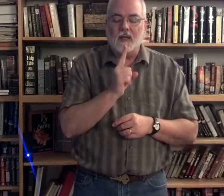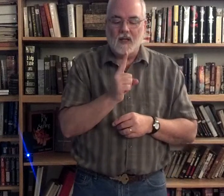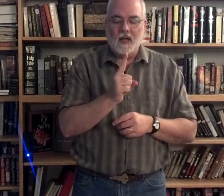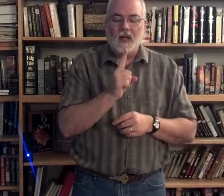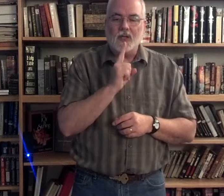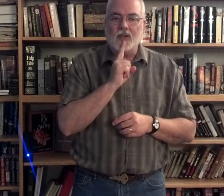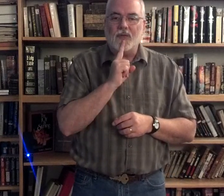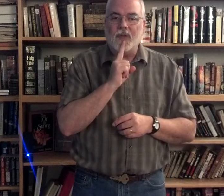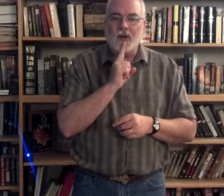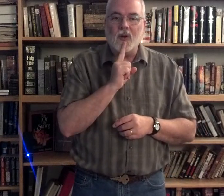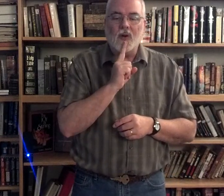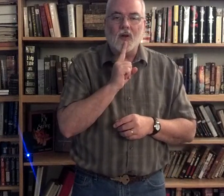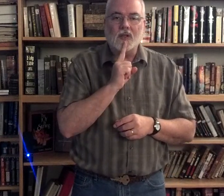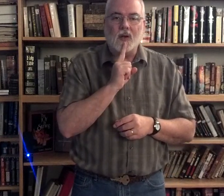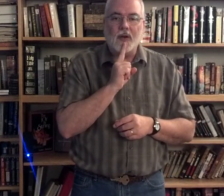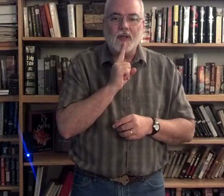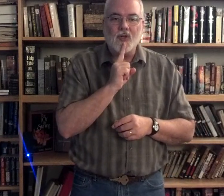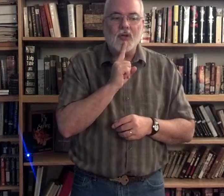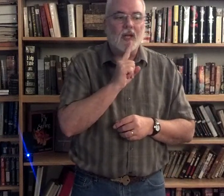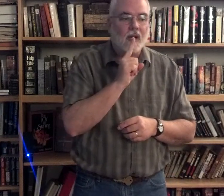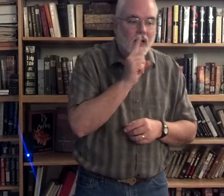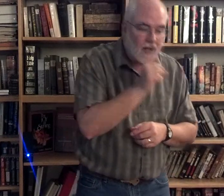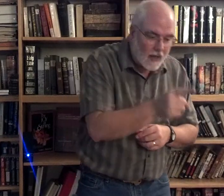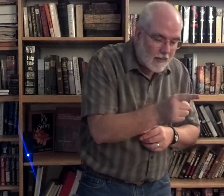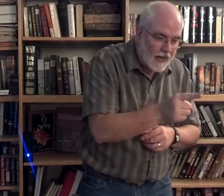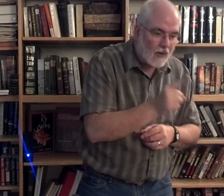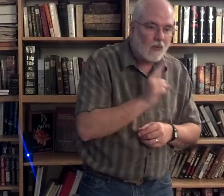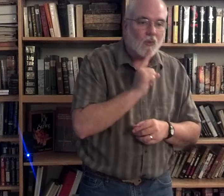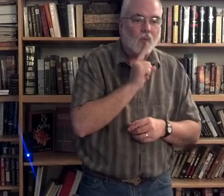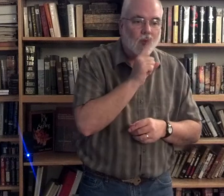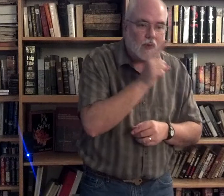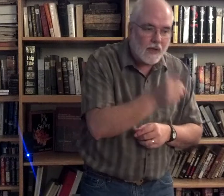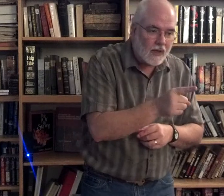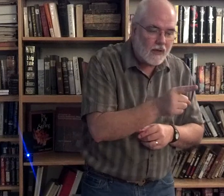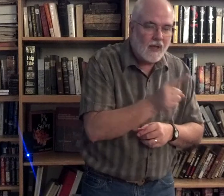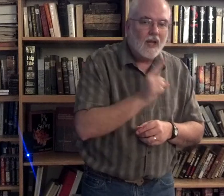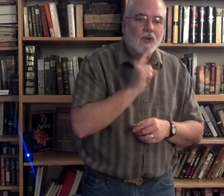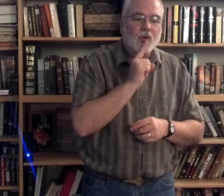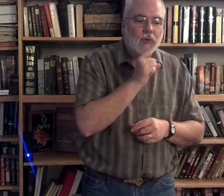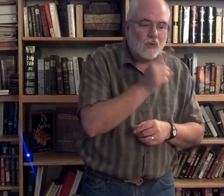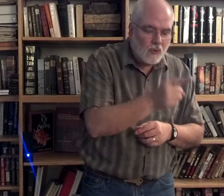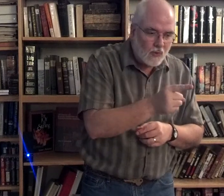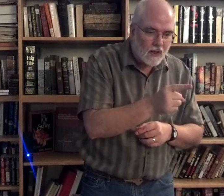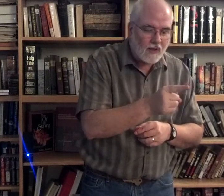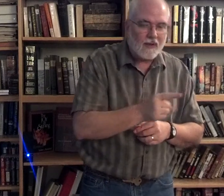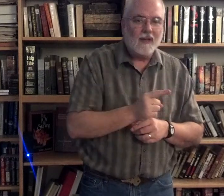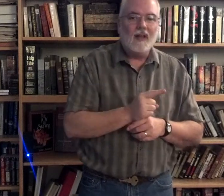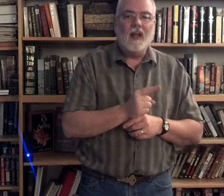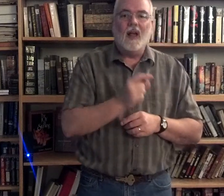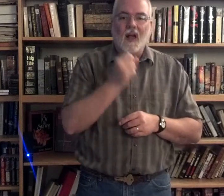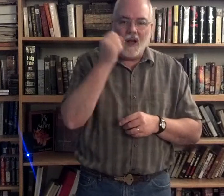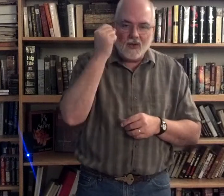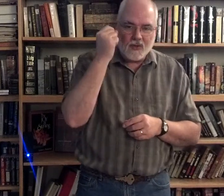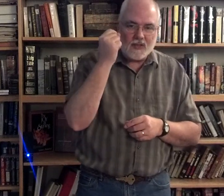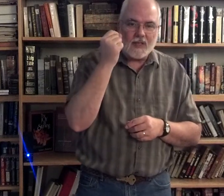just the finger, starting at the chin, coming out, really, truly, understand,